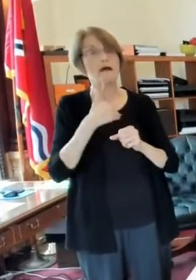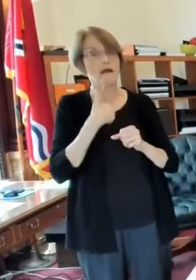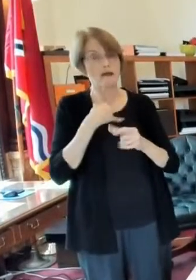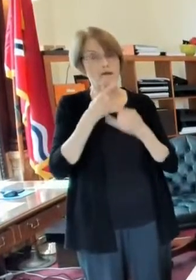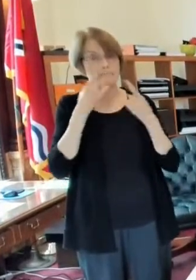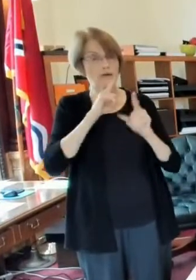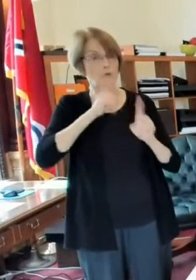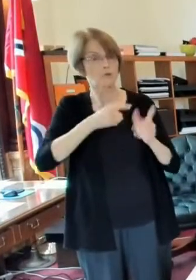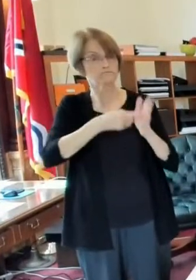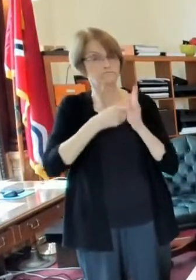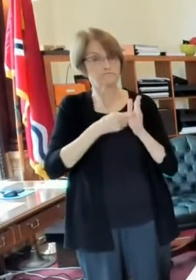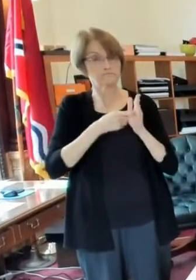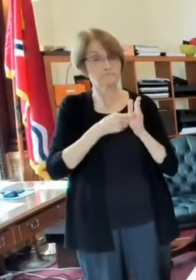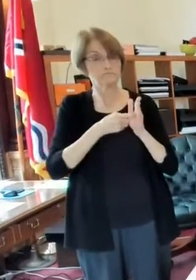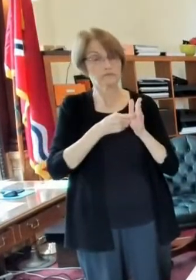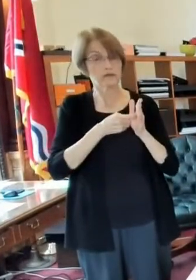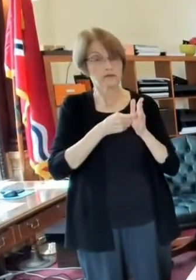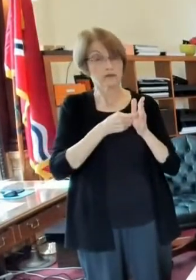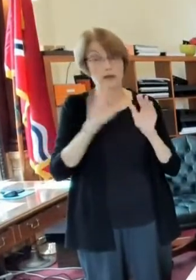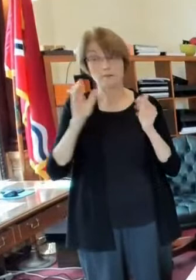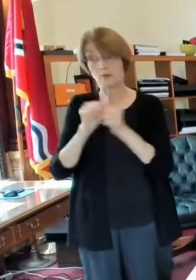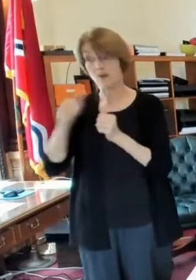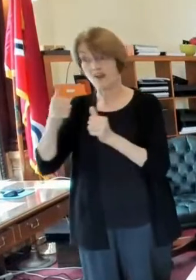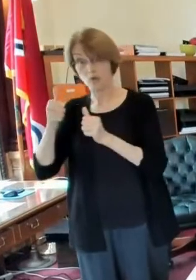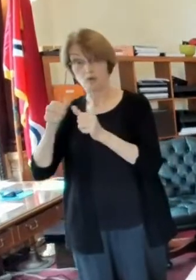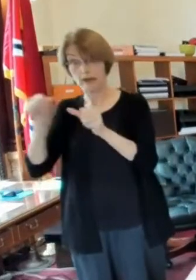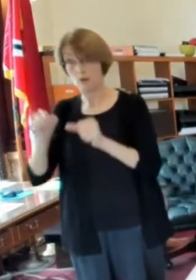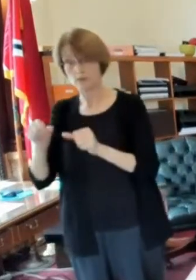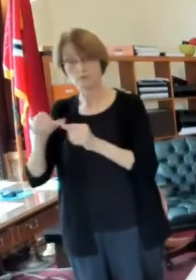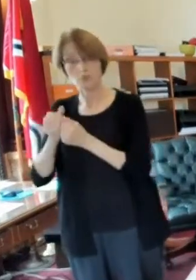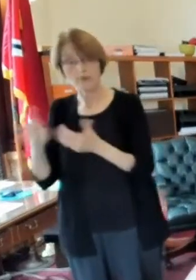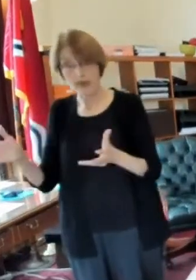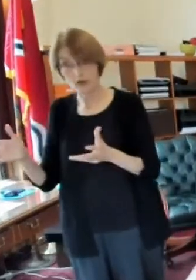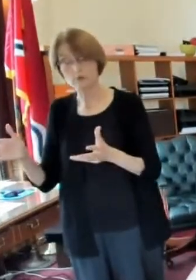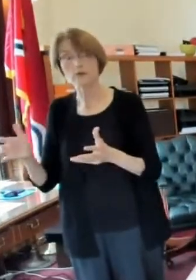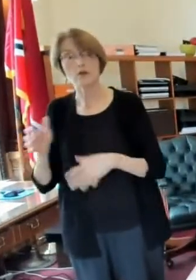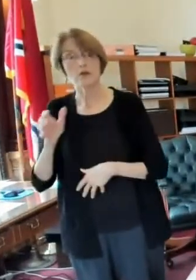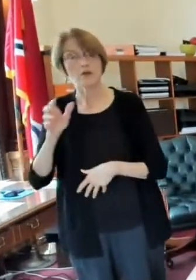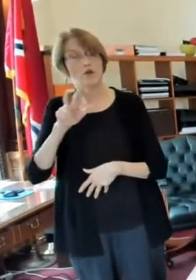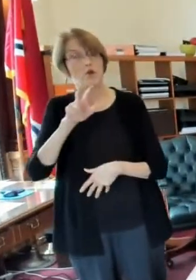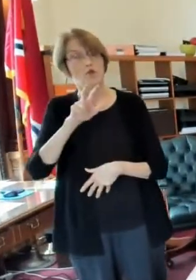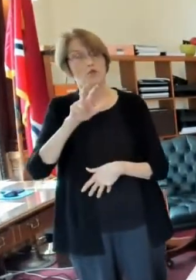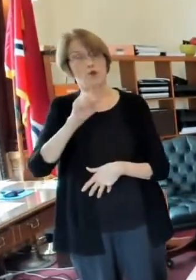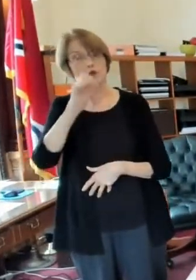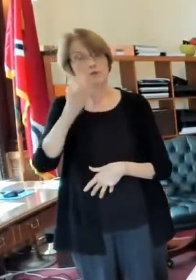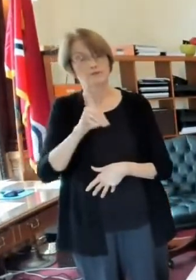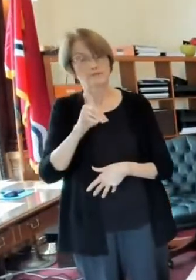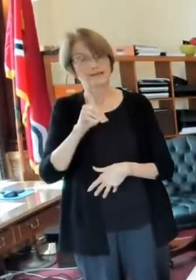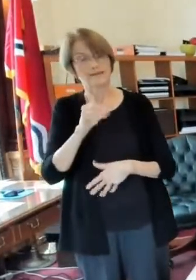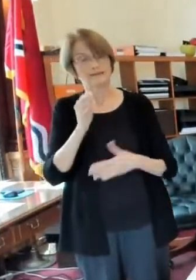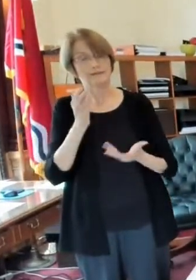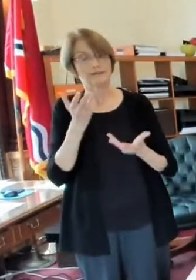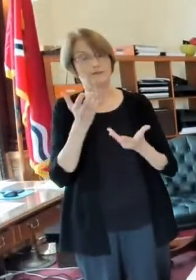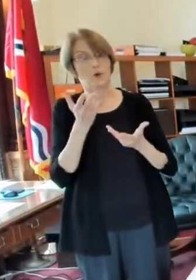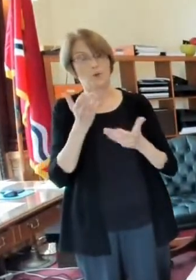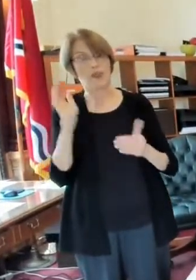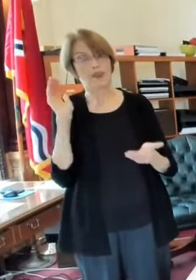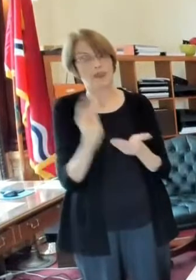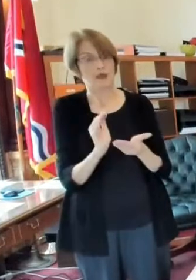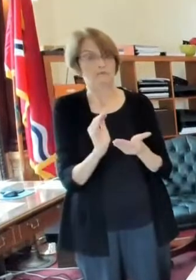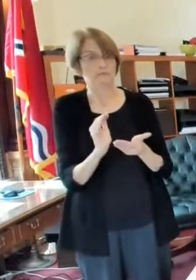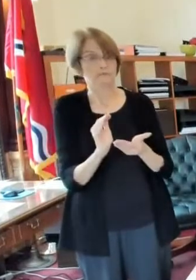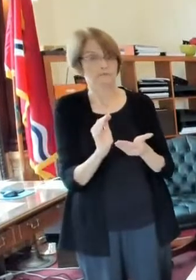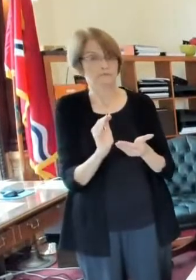have 30 percent less growth in their number of cases than locations that do